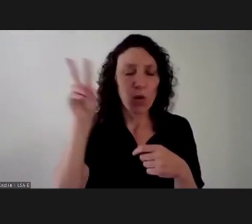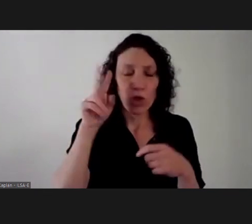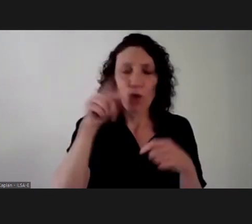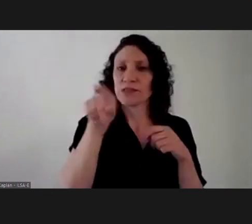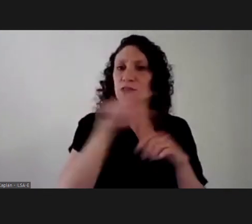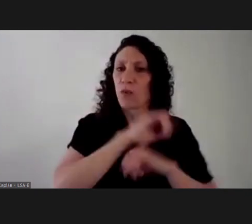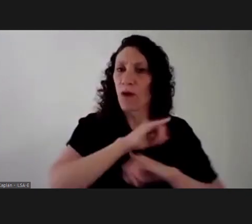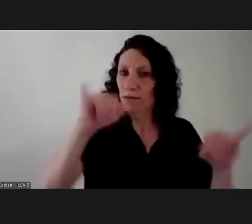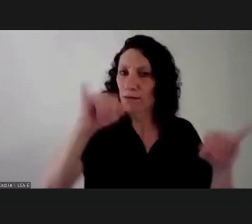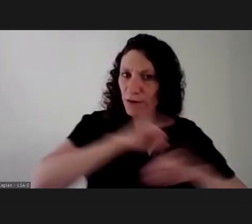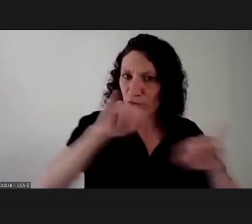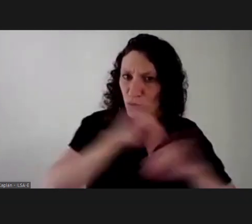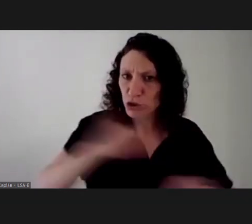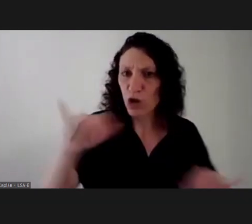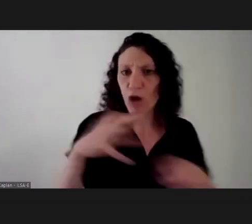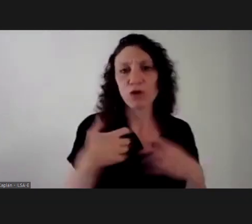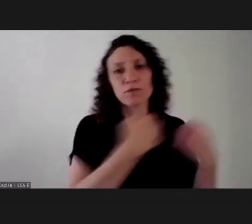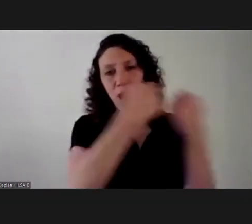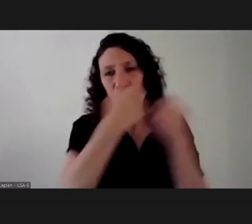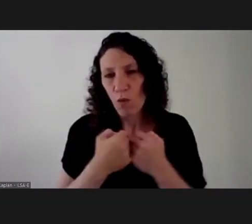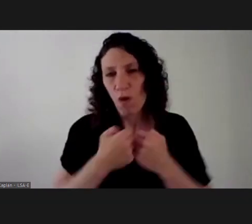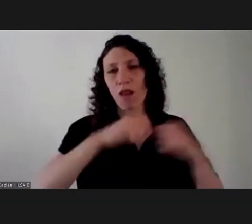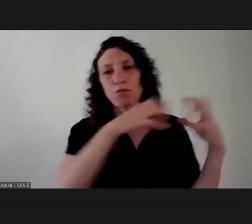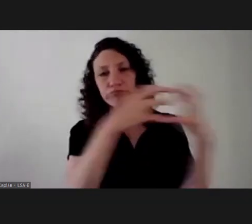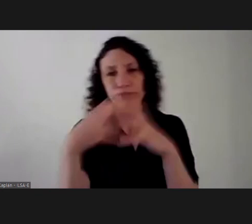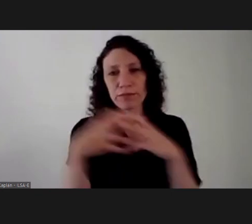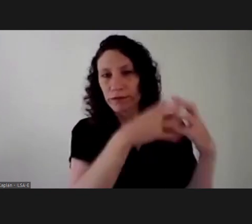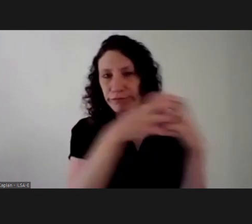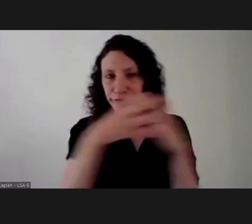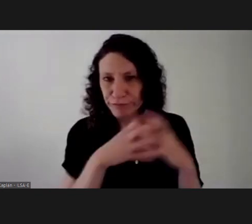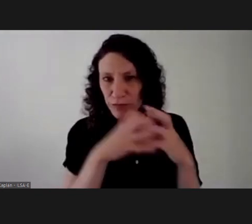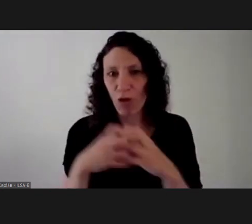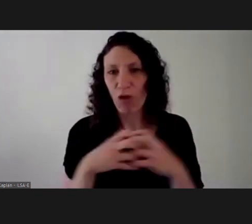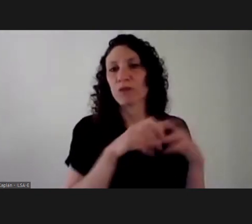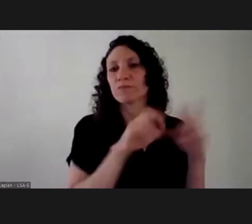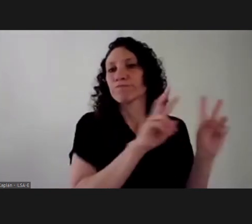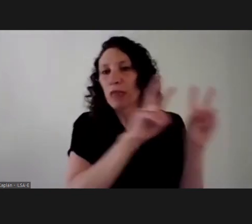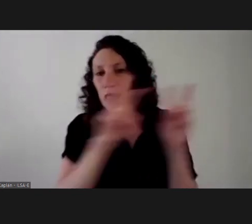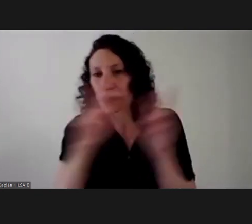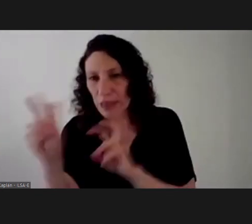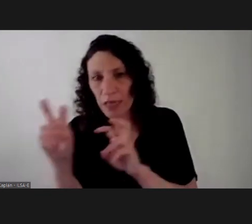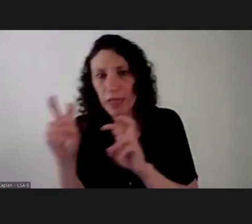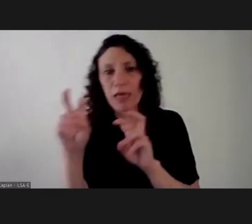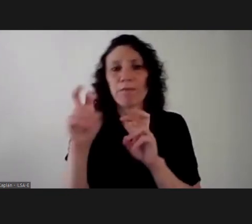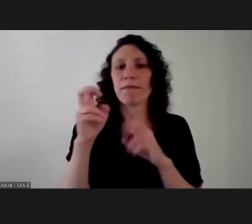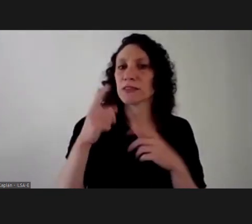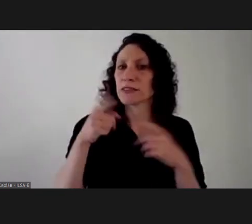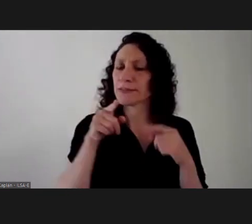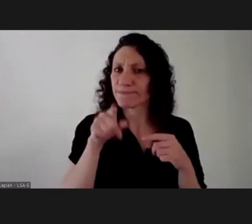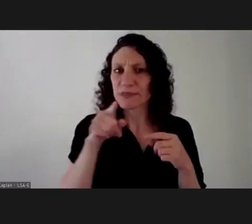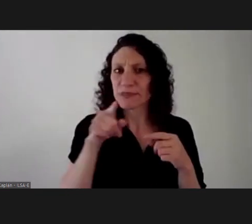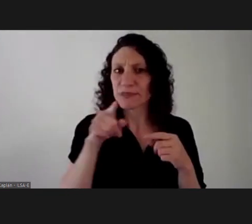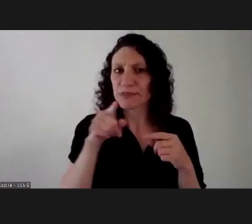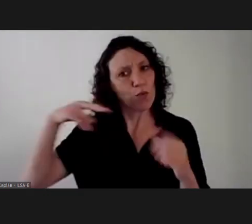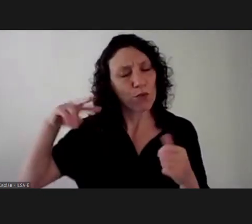the development of agendas, the value on the aesthetic fields from the